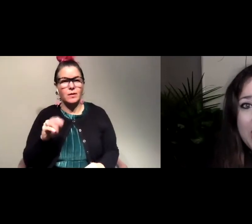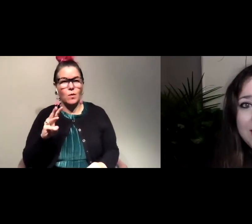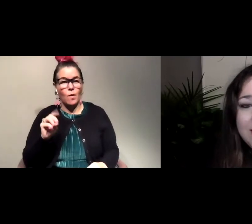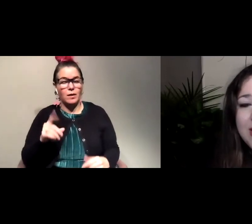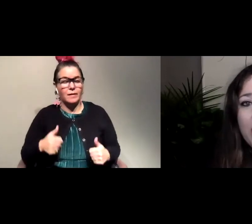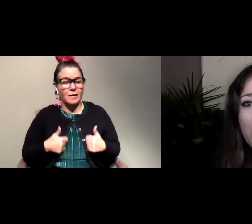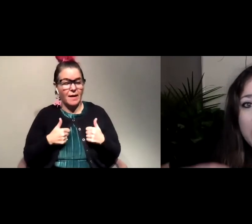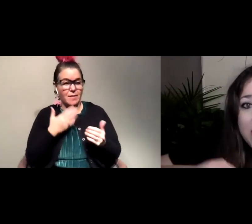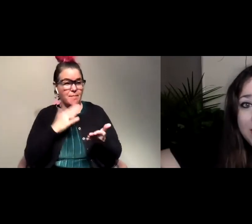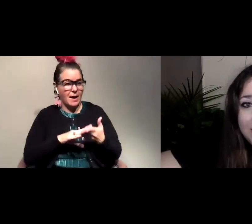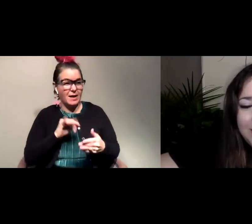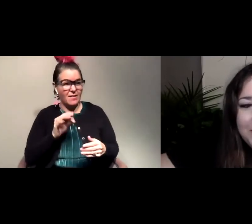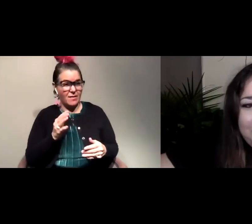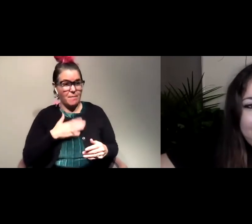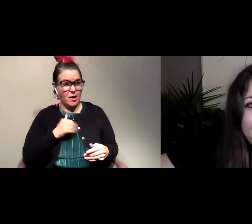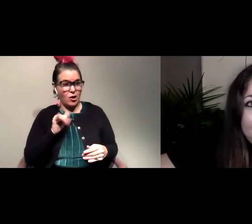wasp nest in our yard?